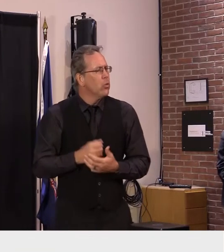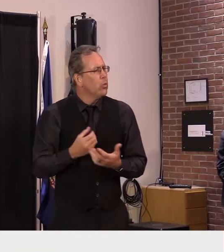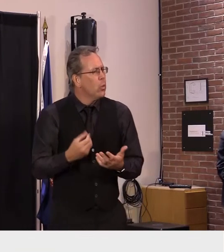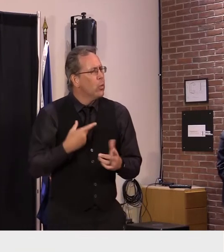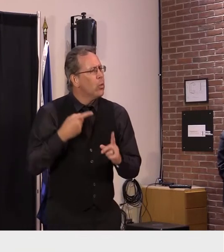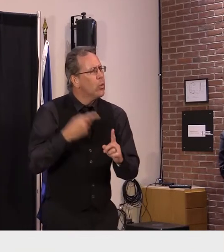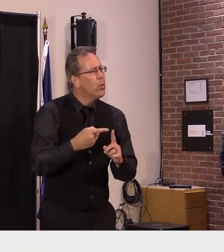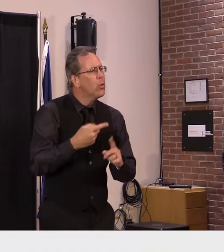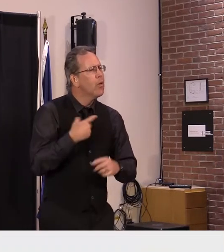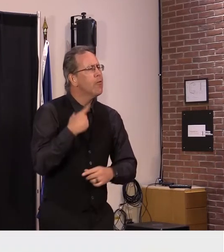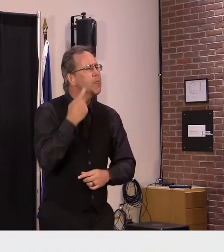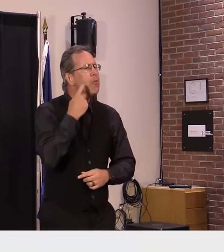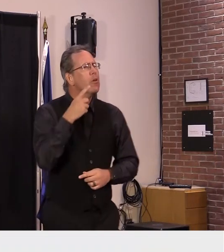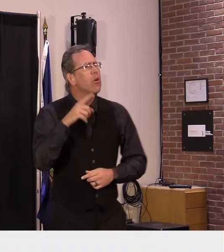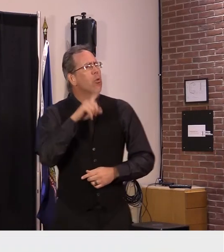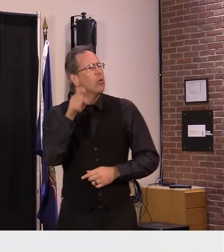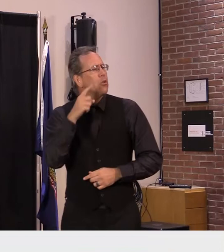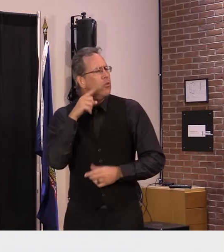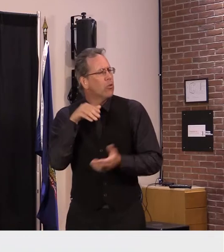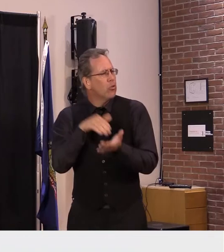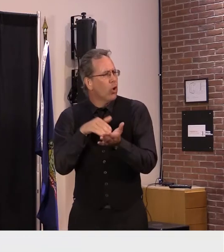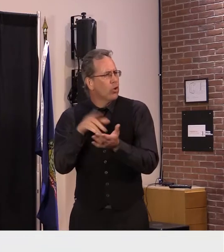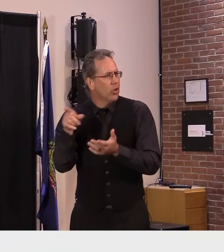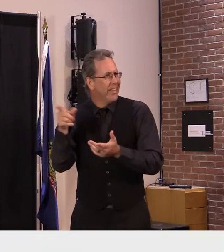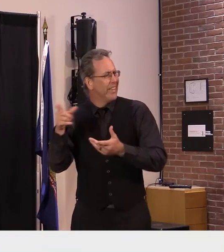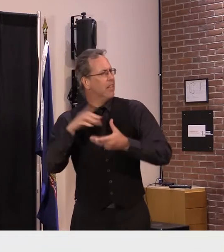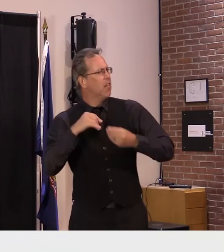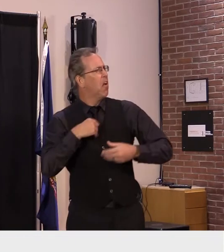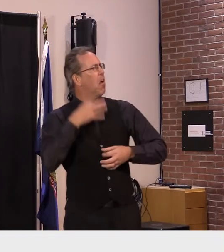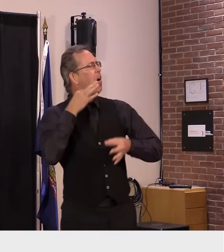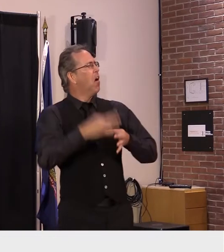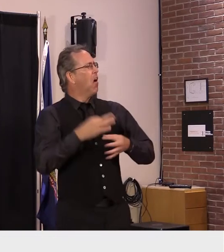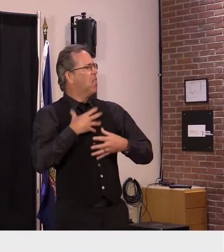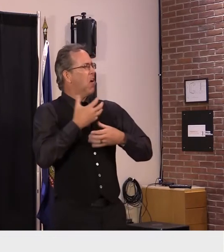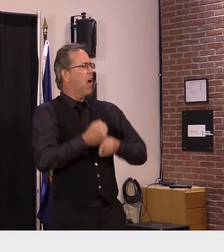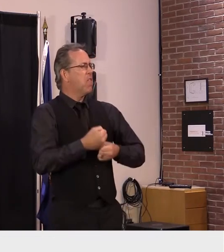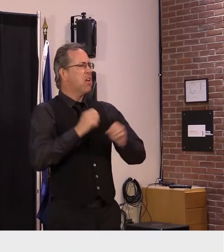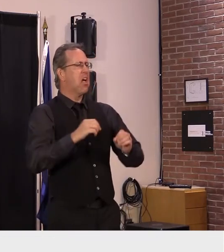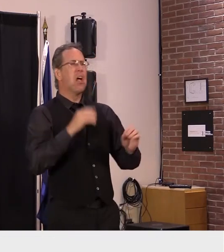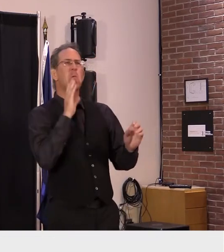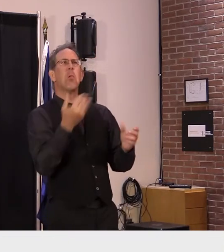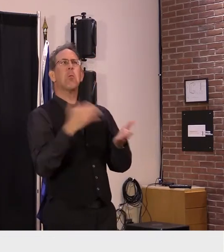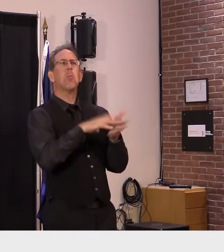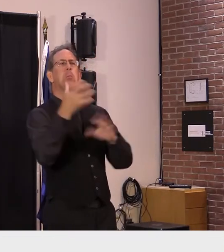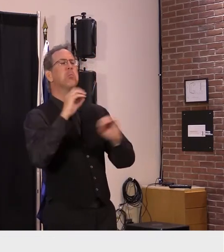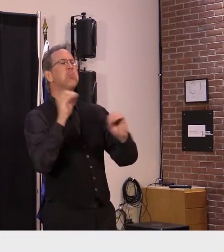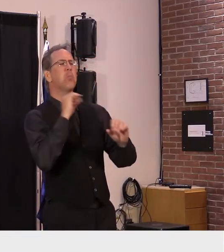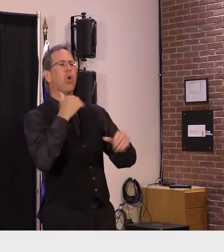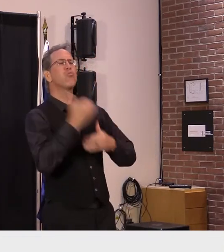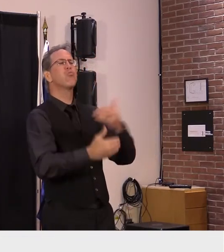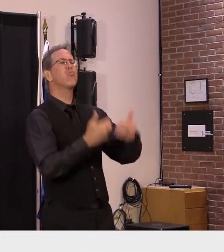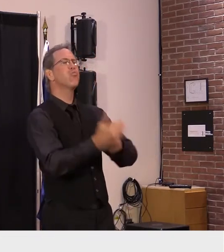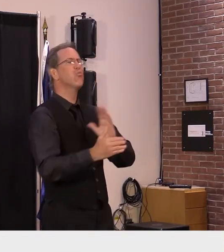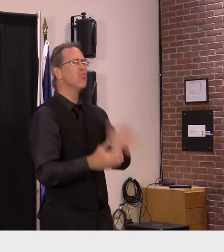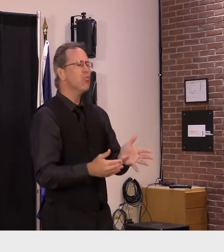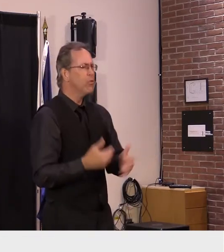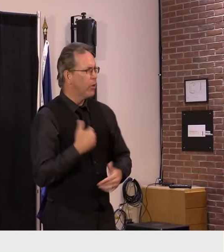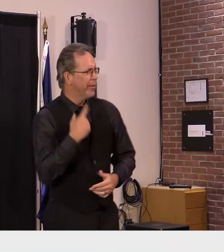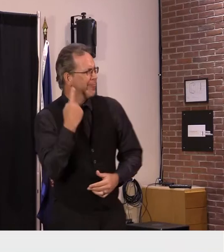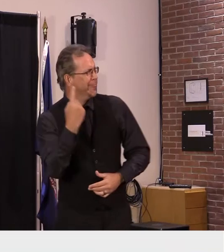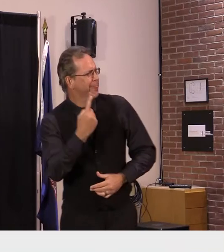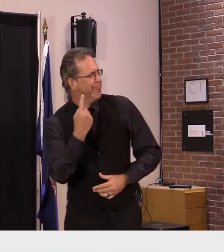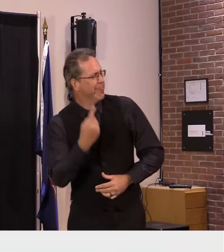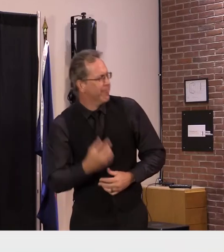are so confident that we're not going to have the same kind of spike uh starting in the late fall yeah i don't i think